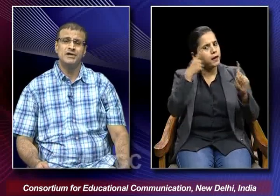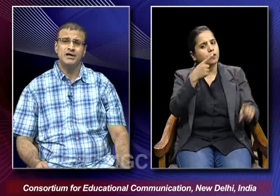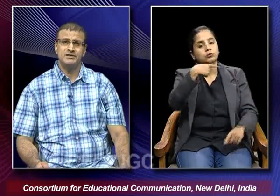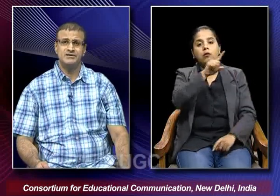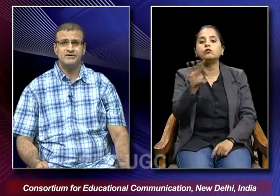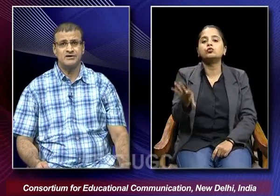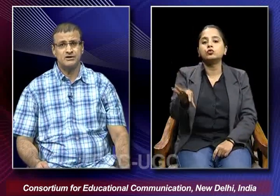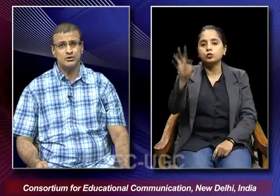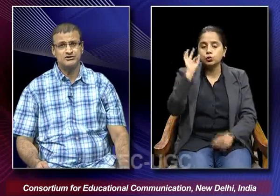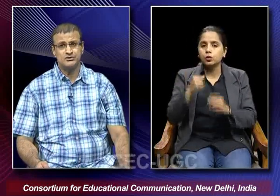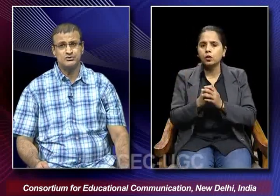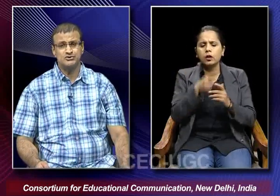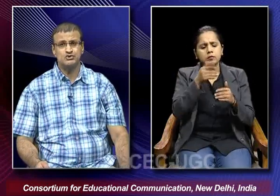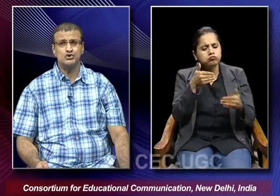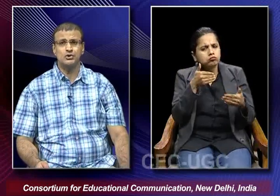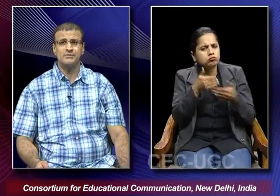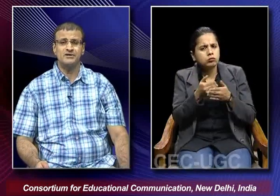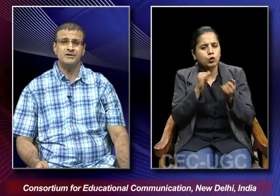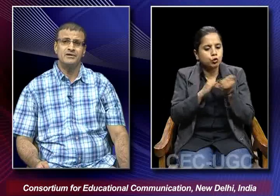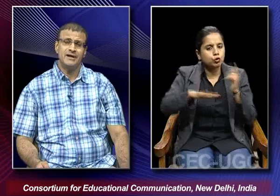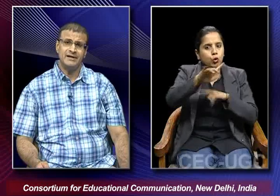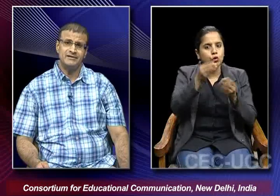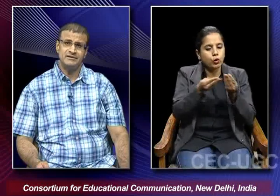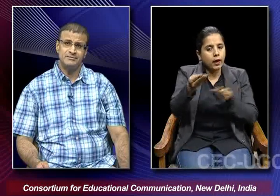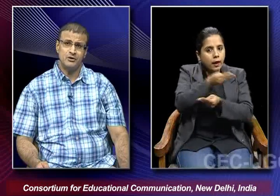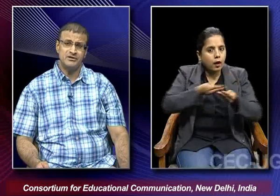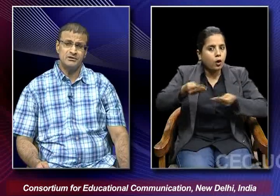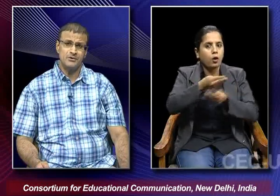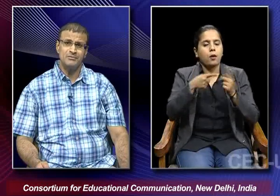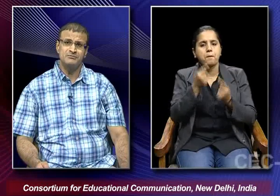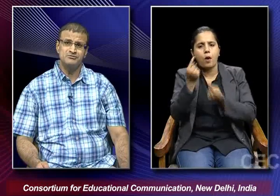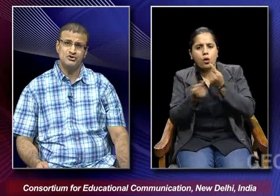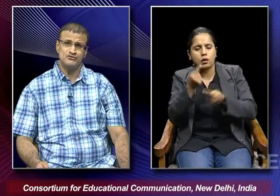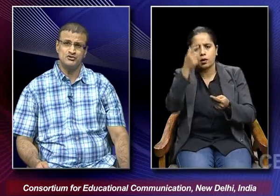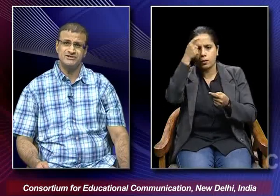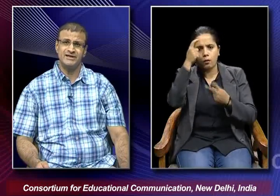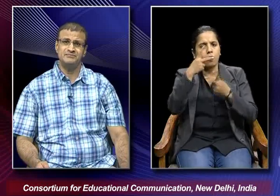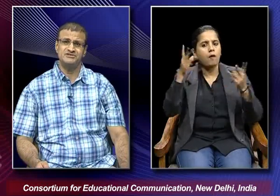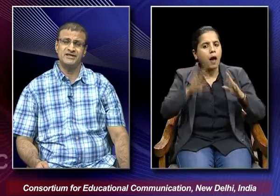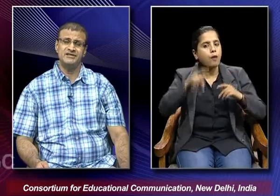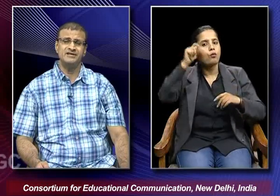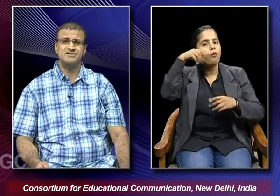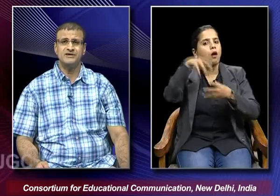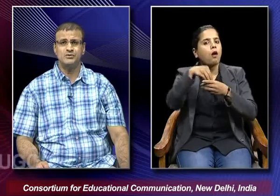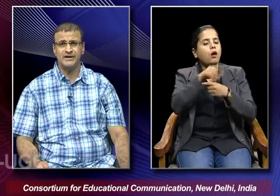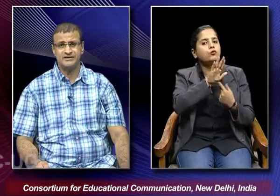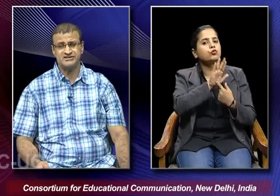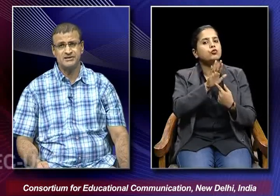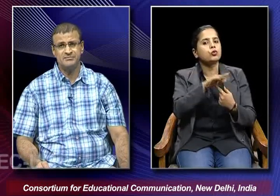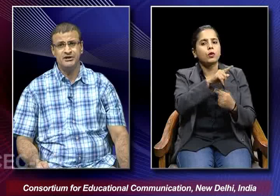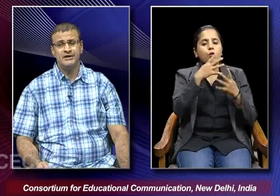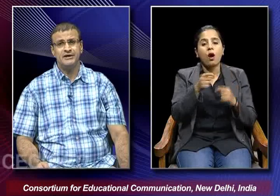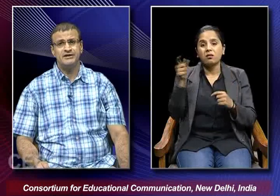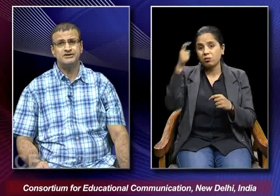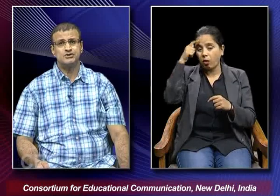they were closer to the socio-economic and the political problems of those times and he tried to address